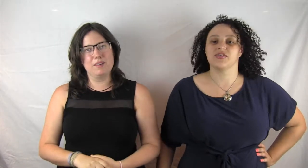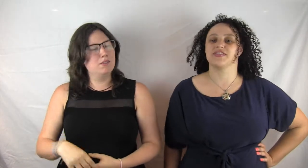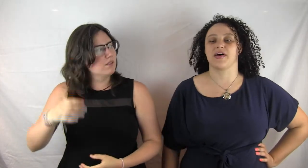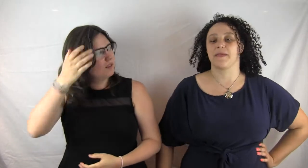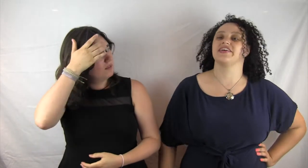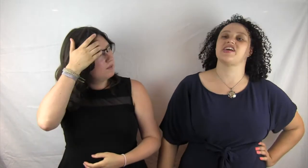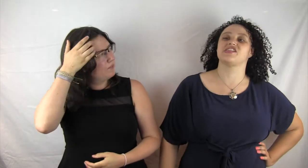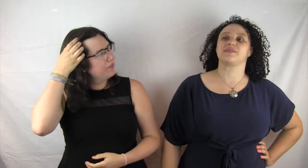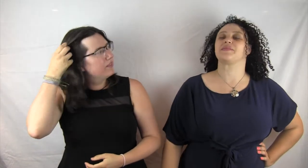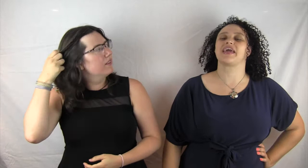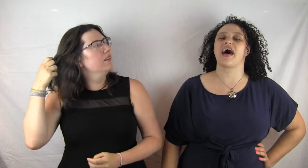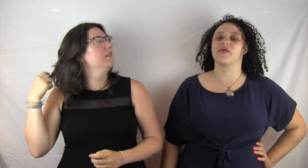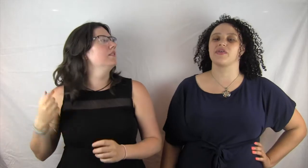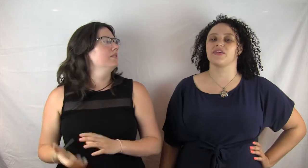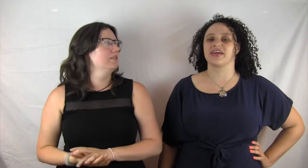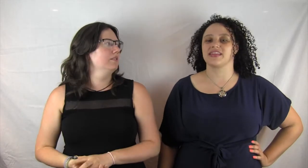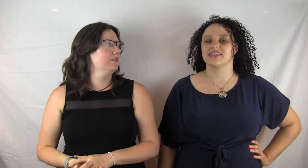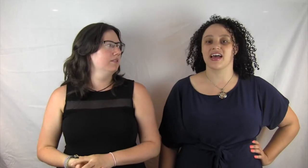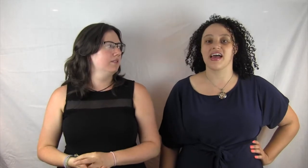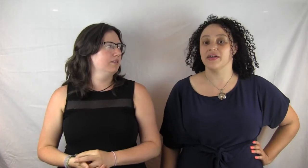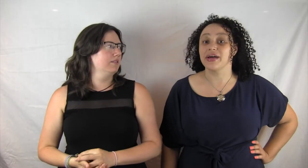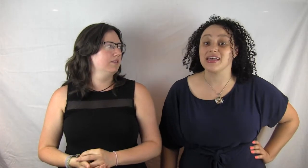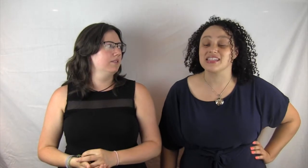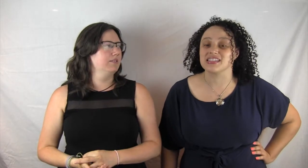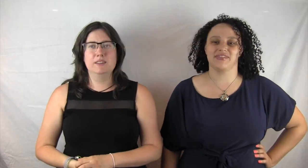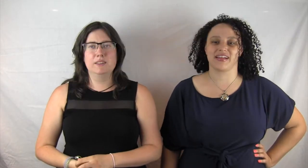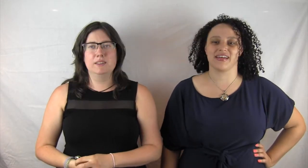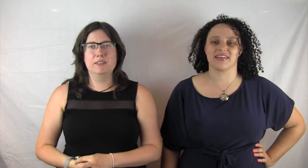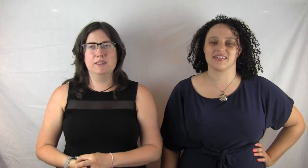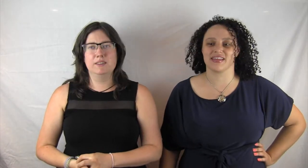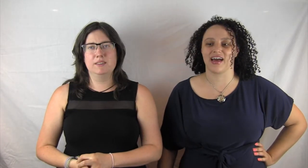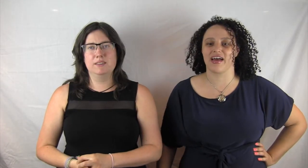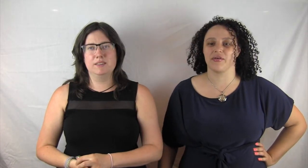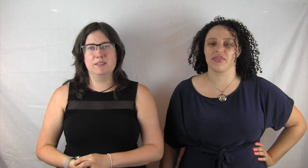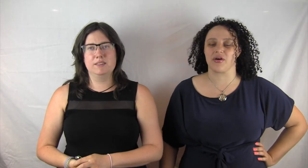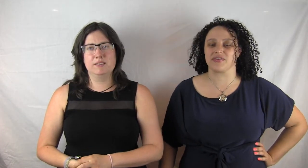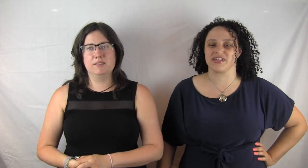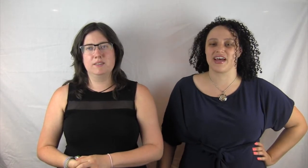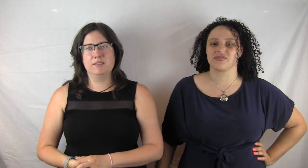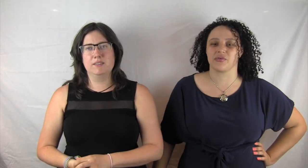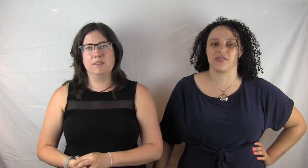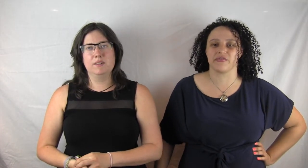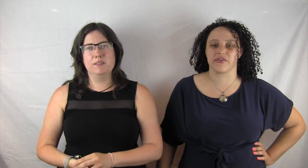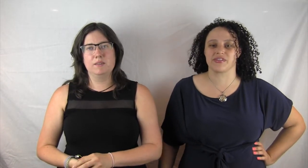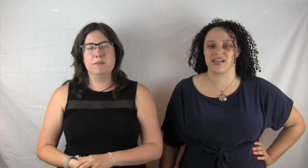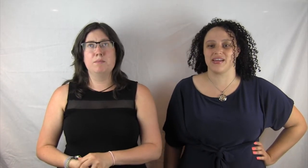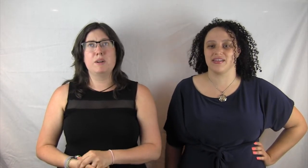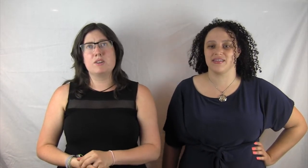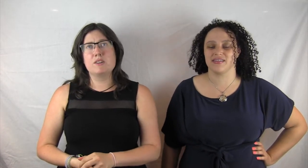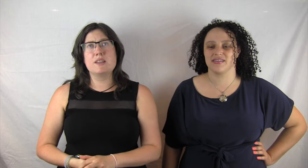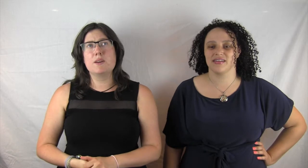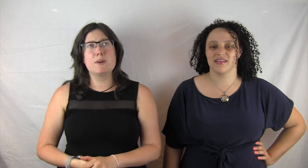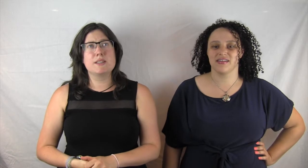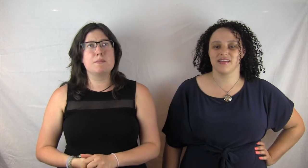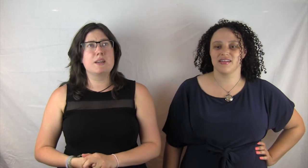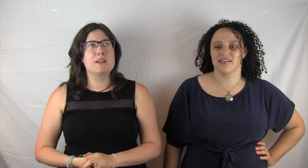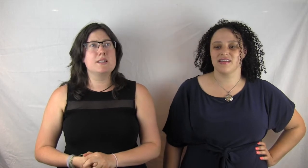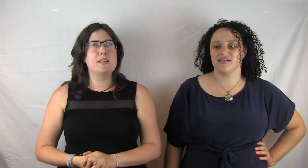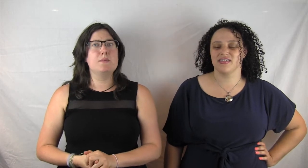Julian's not paying attention to me, I will look at this guy who is Nicholas. The guy who I thought was an asshole in the first end. it turns out it wasn't because he